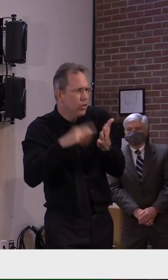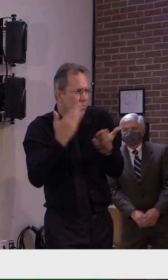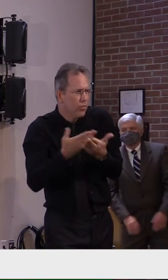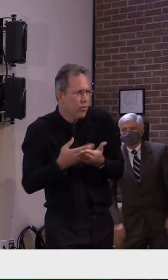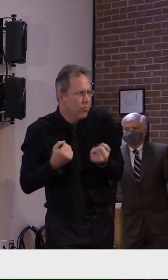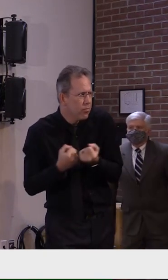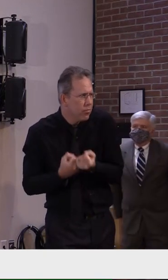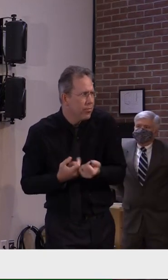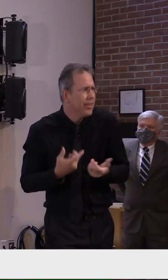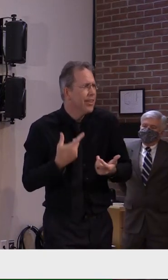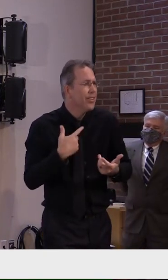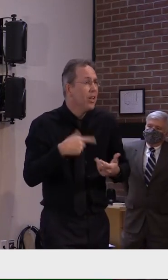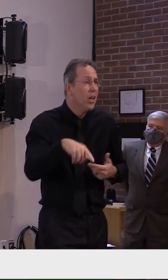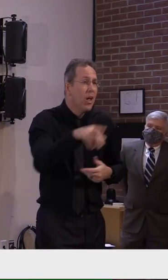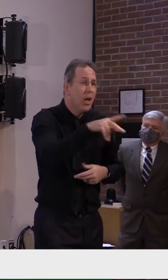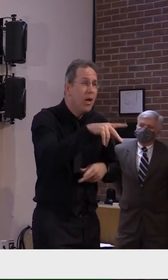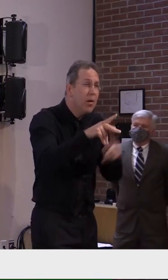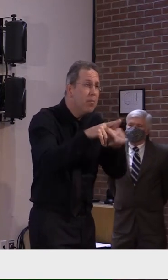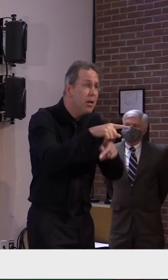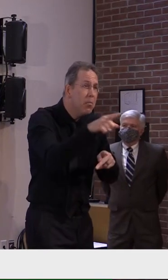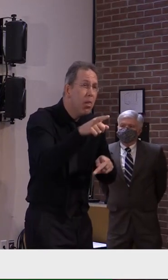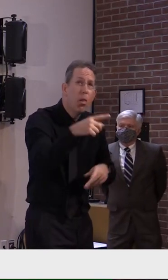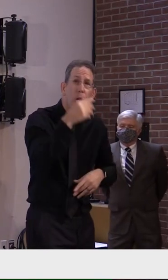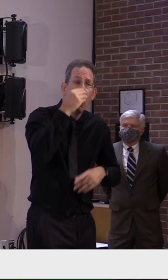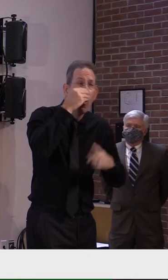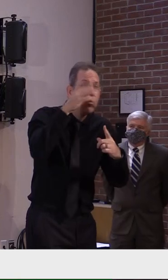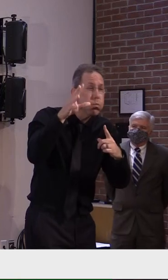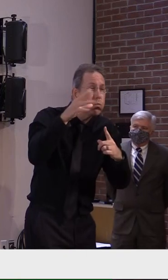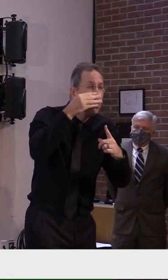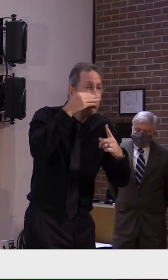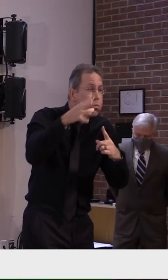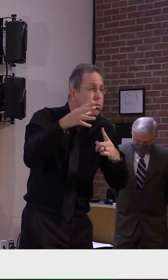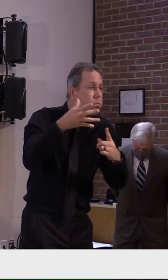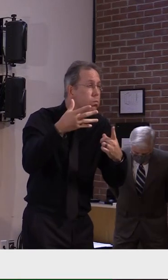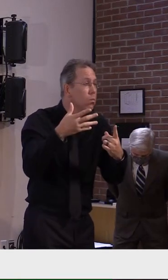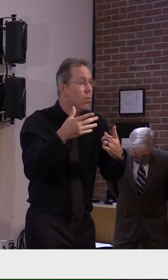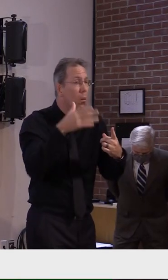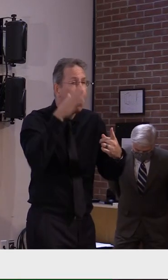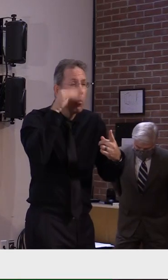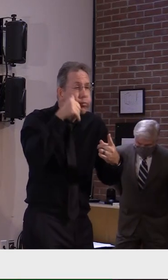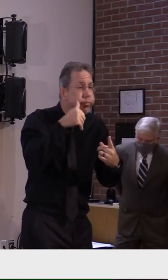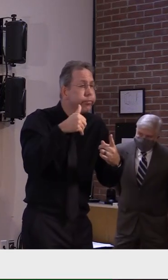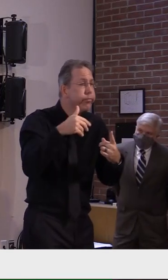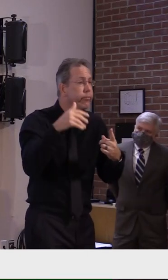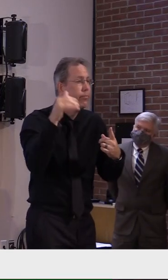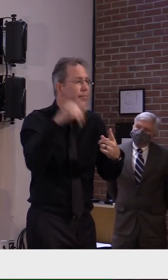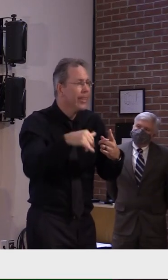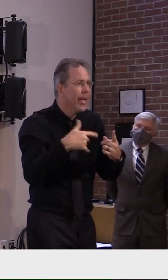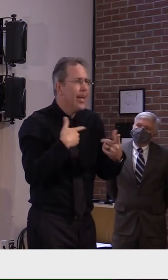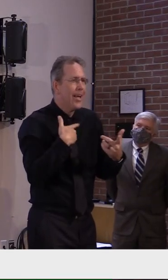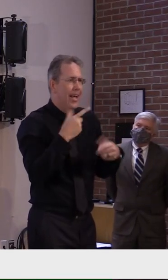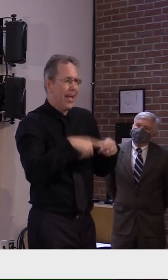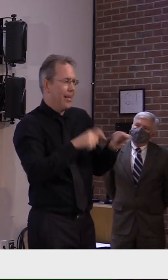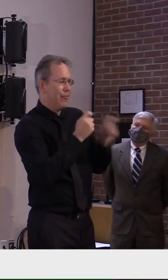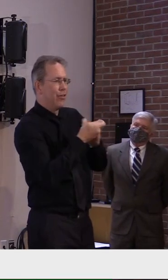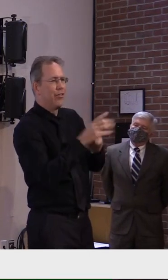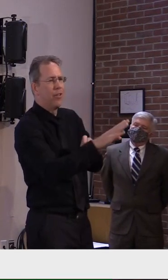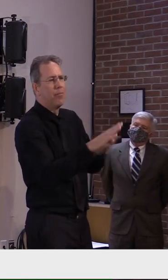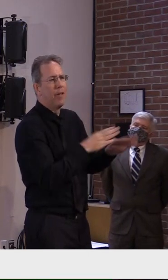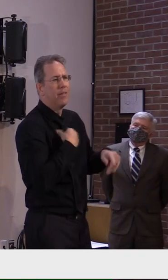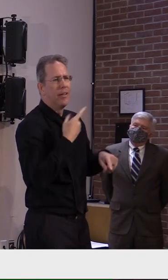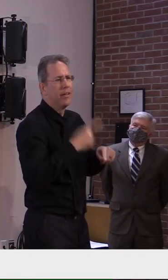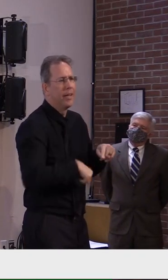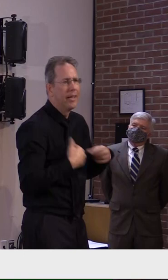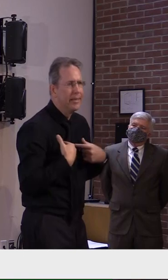help and that's what we continue to try and do i think the point was made earlier maybe maybe a different approach maybe